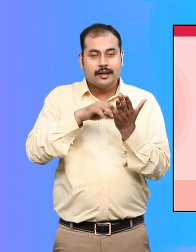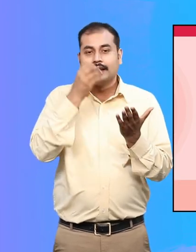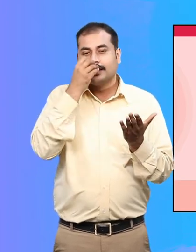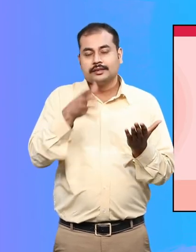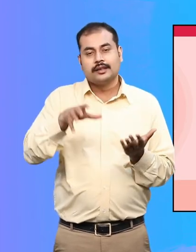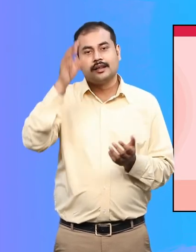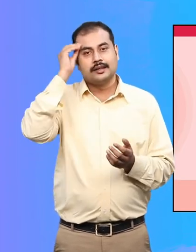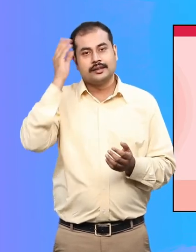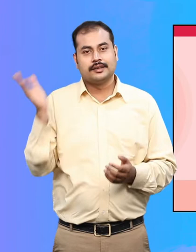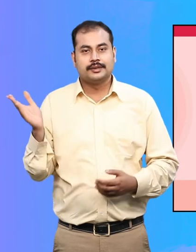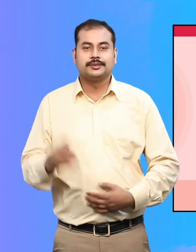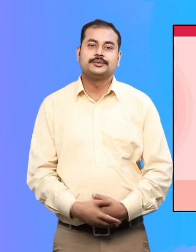information. 4.